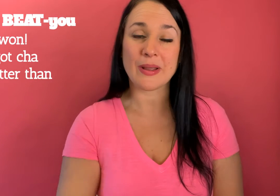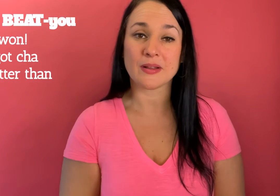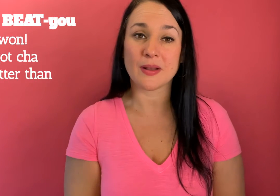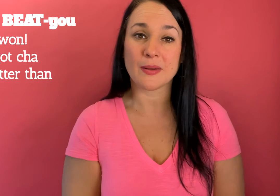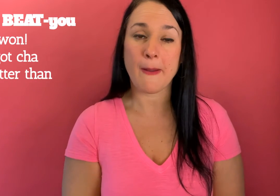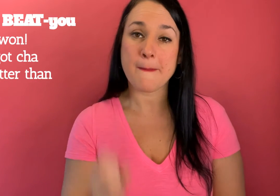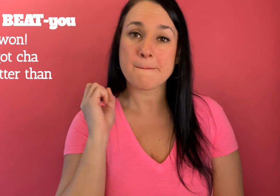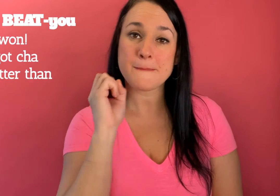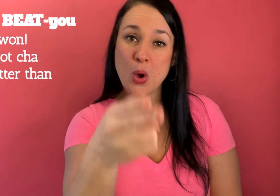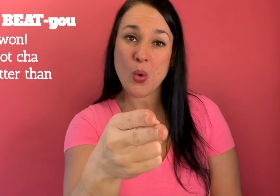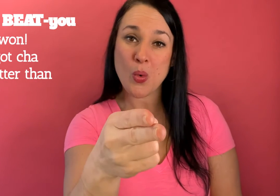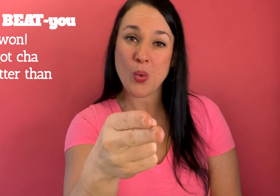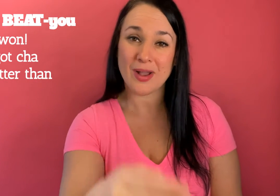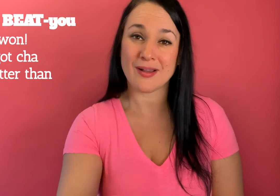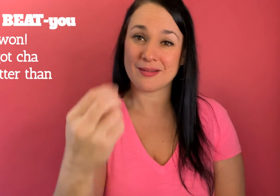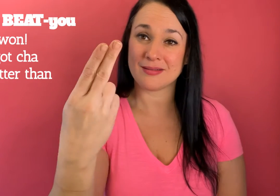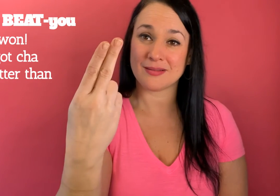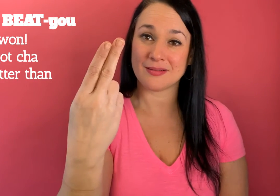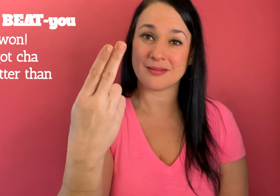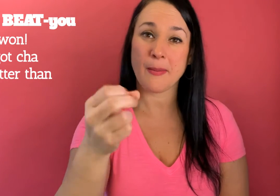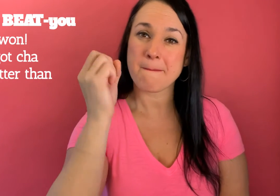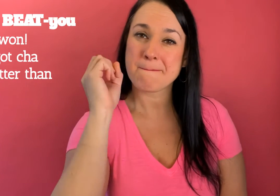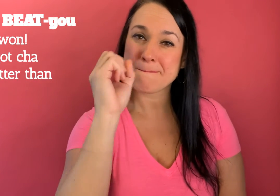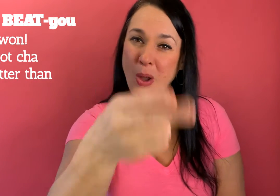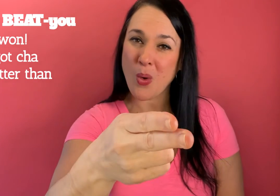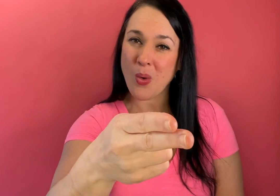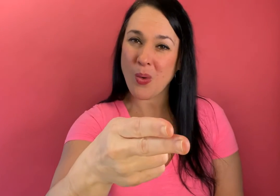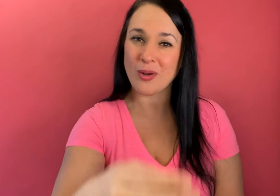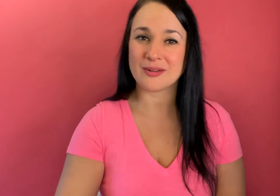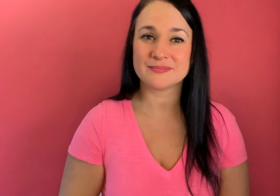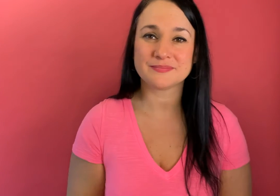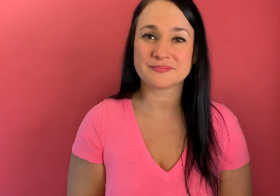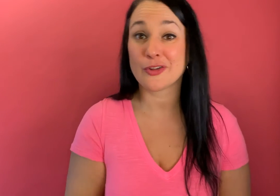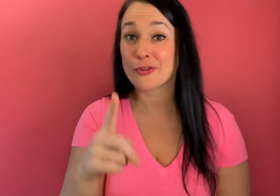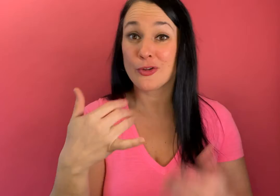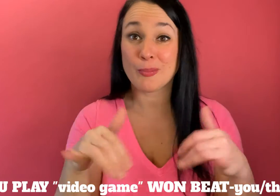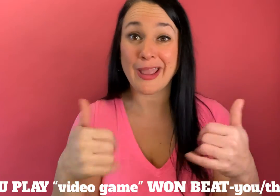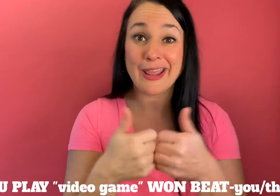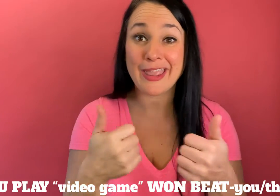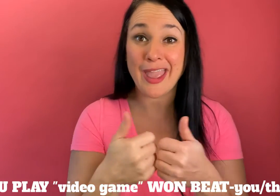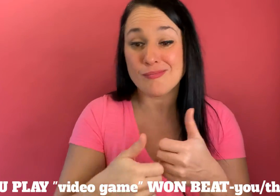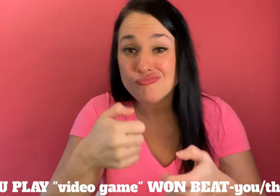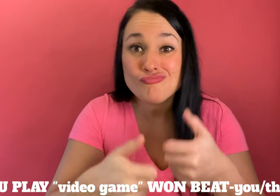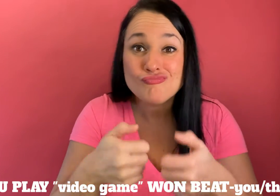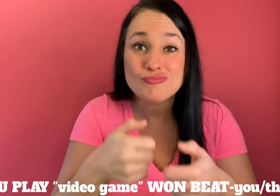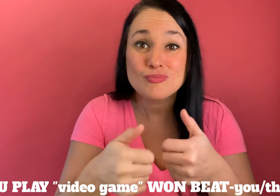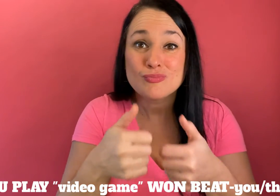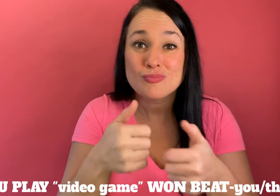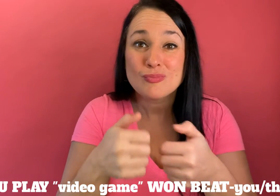beat you or um i gotcha with this handshake you would throw it out like this like you're playing a video